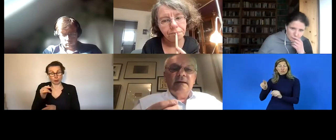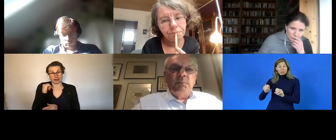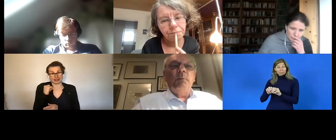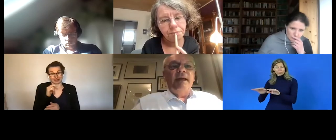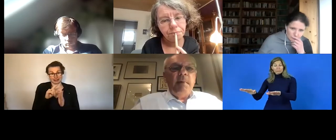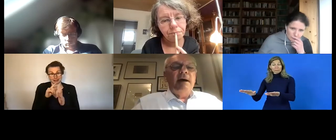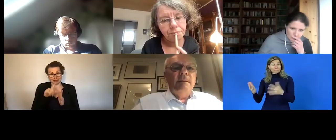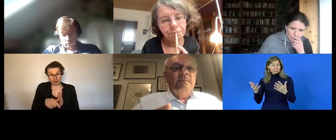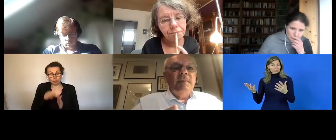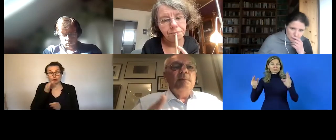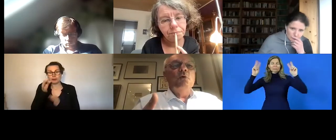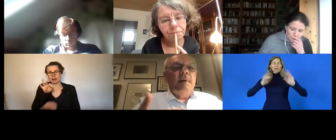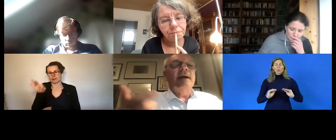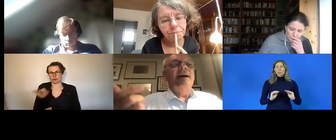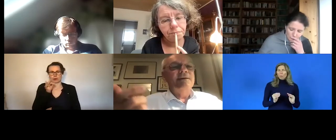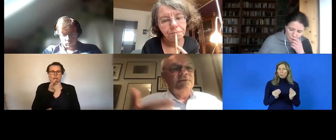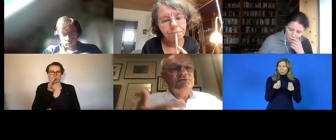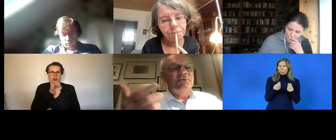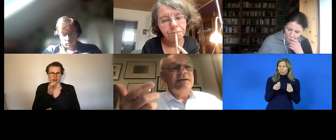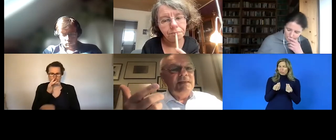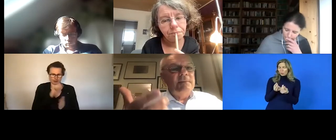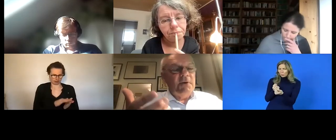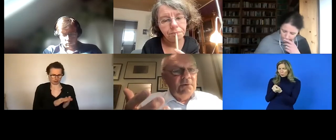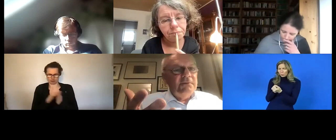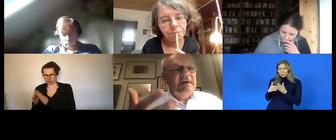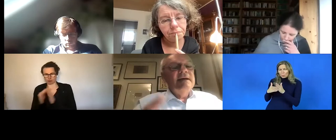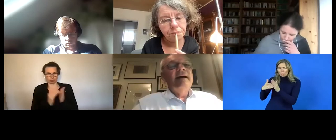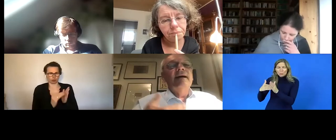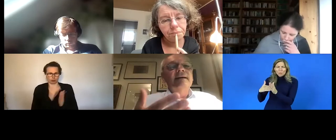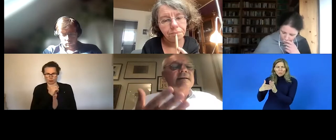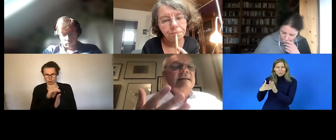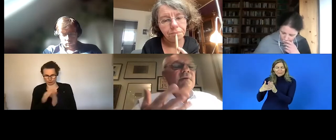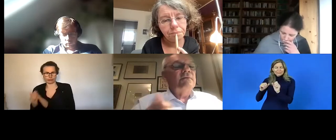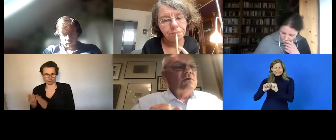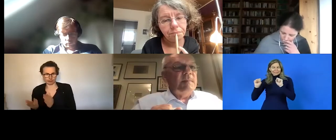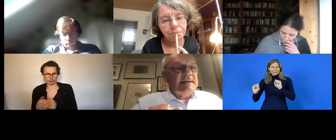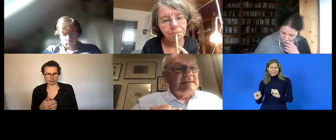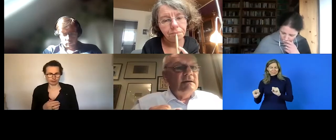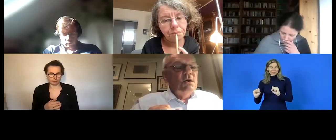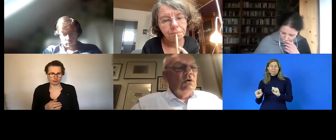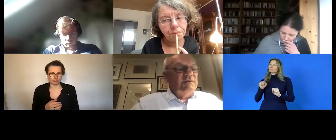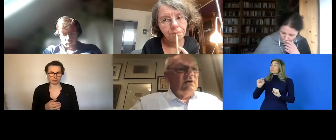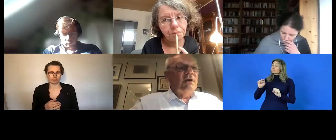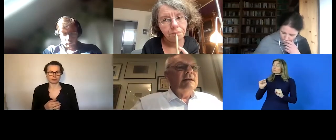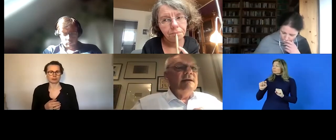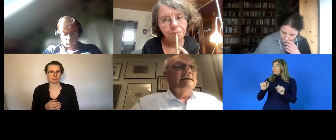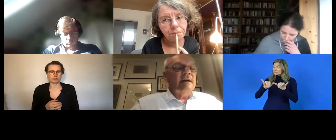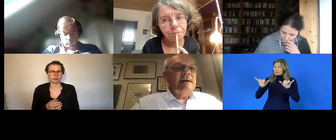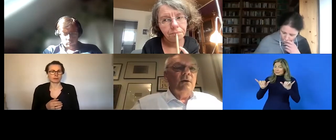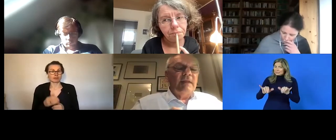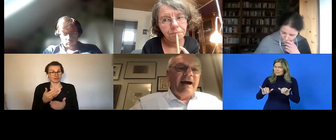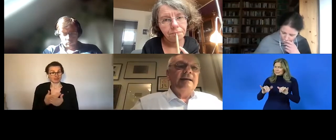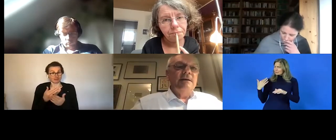youth coaching system it's a system that we introduced um for